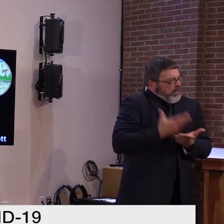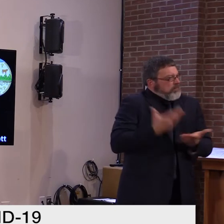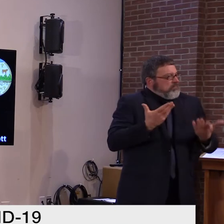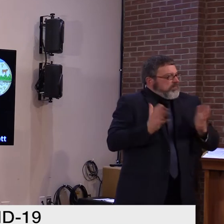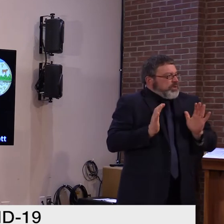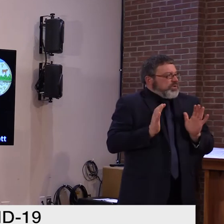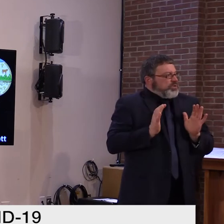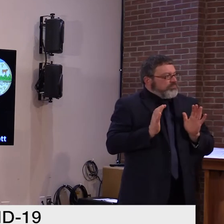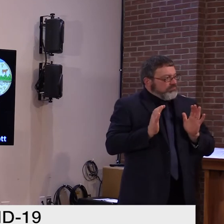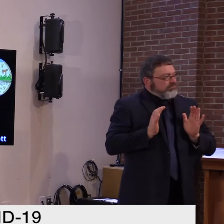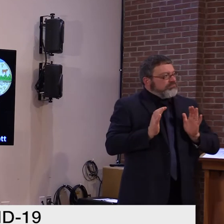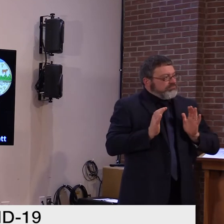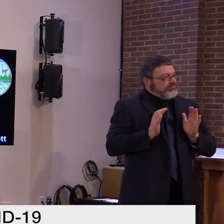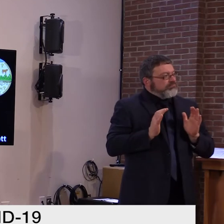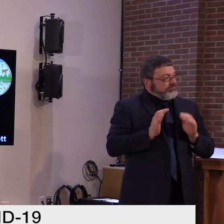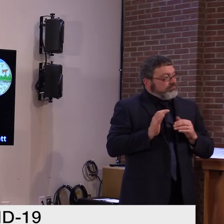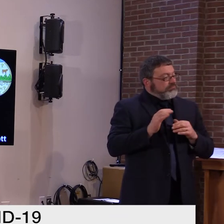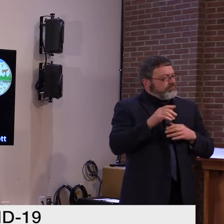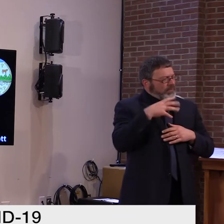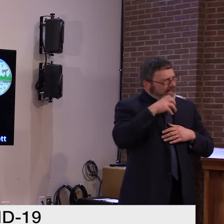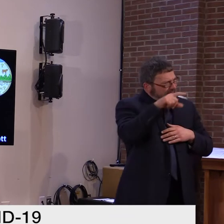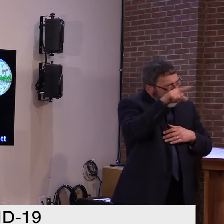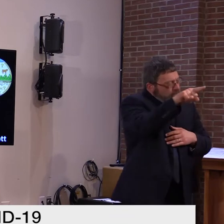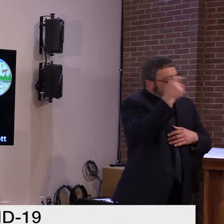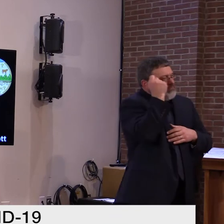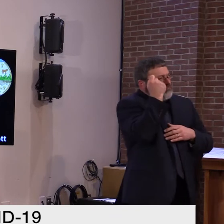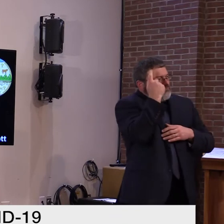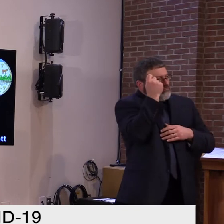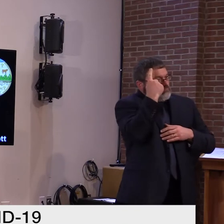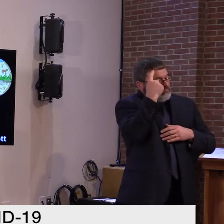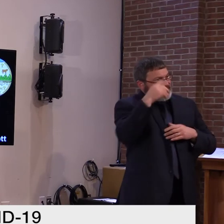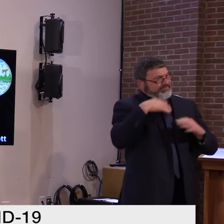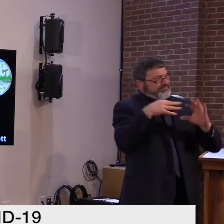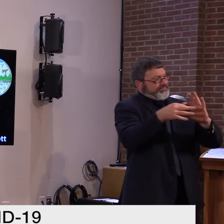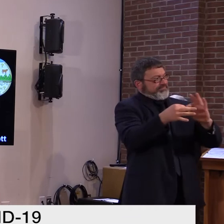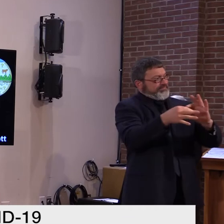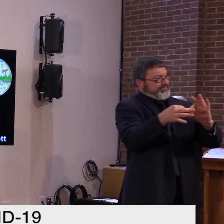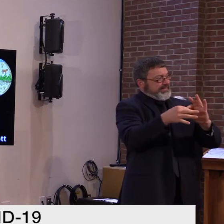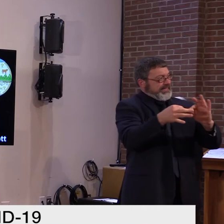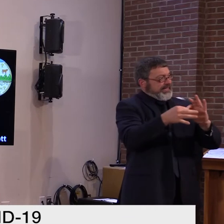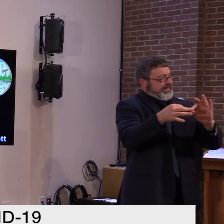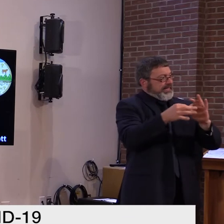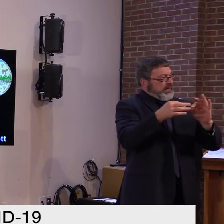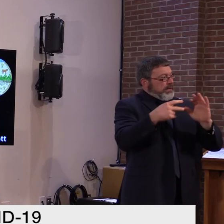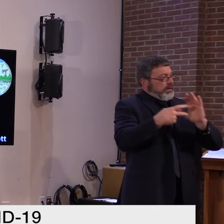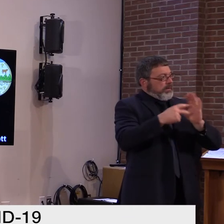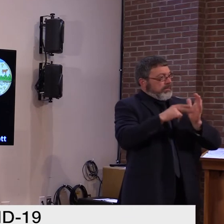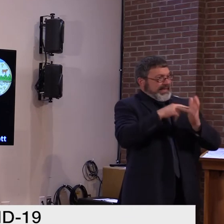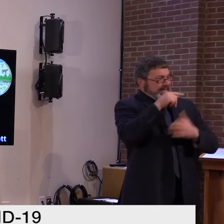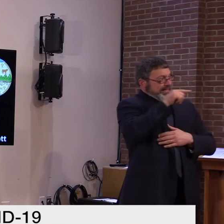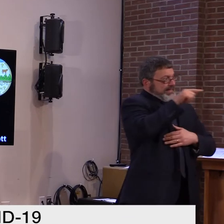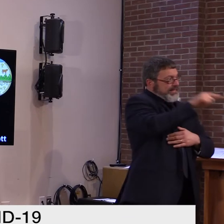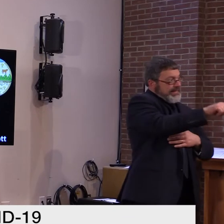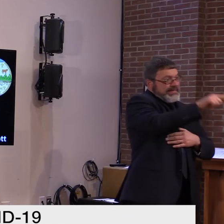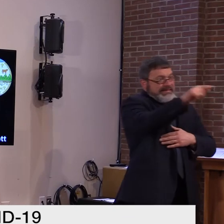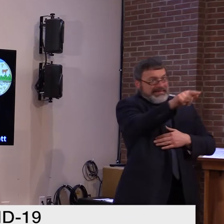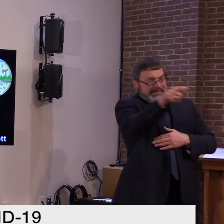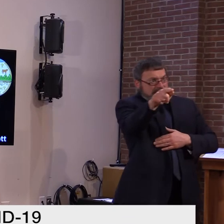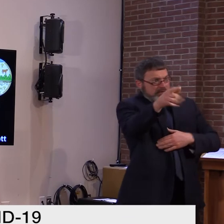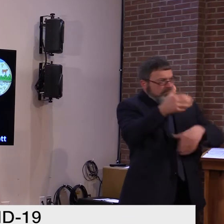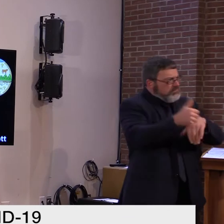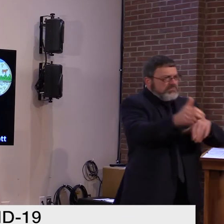of the story is from real, actual scenarios that we've encountered just this past week in Vermont.